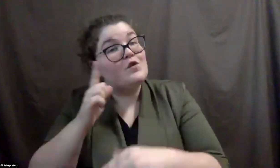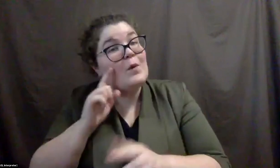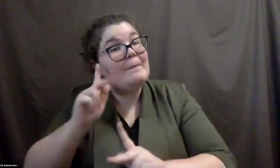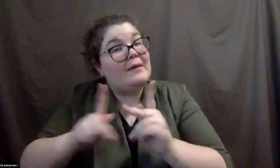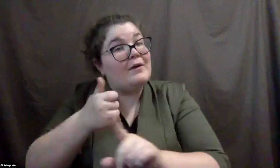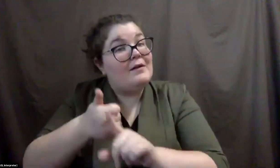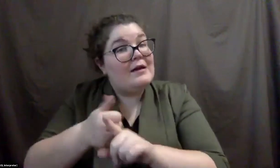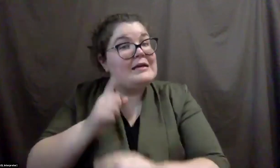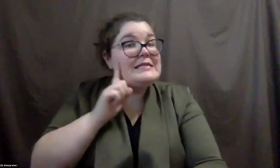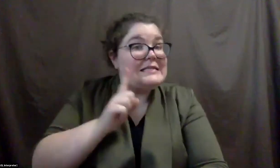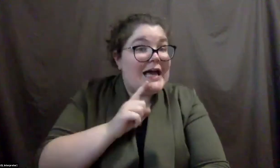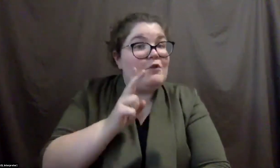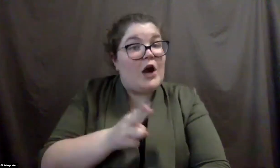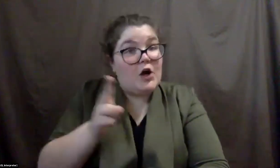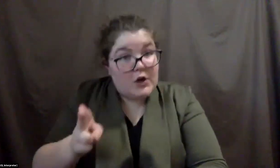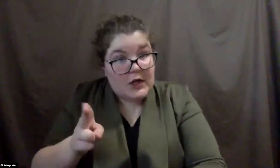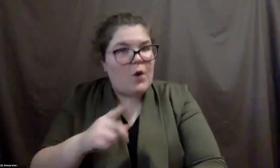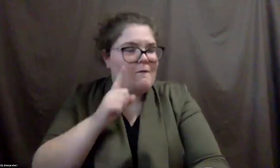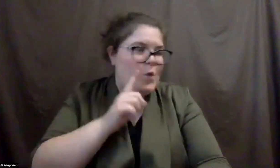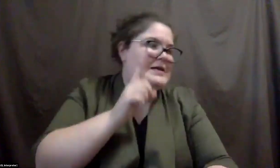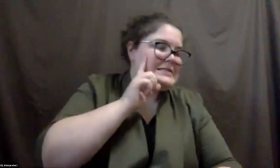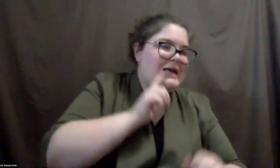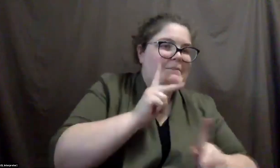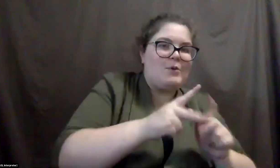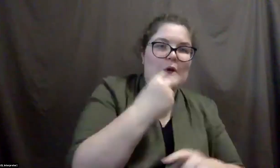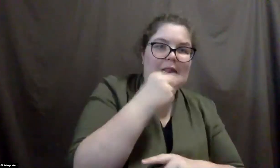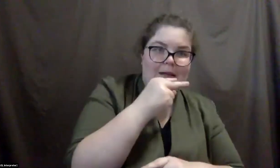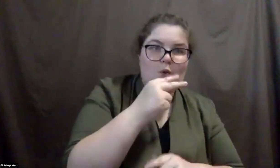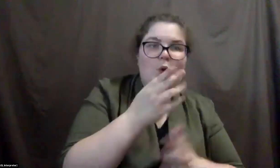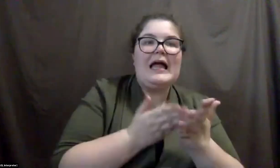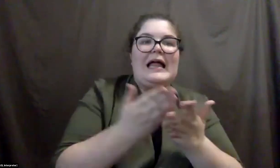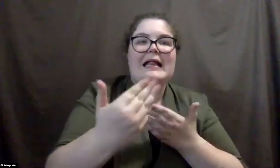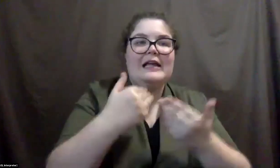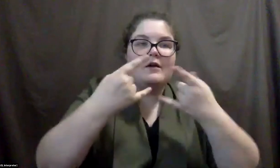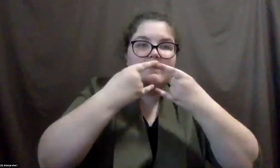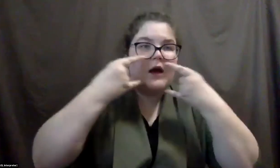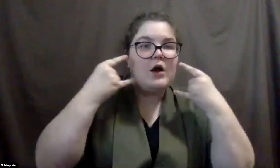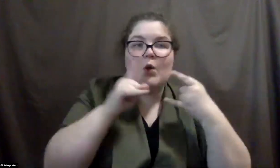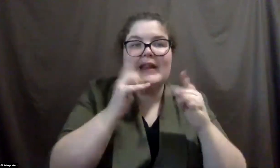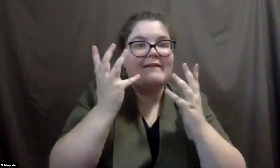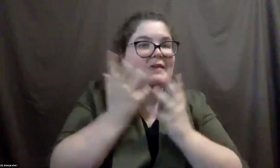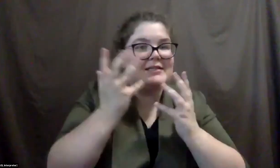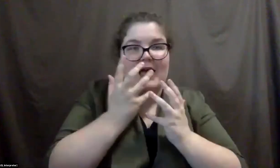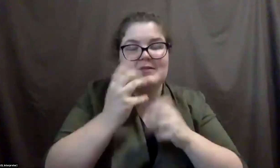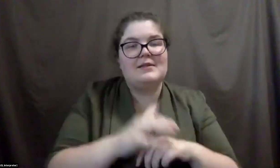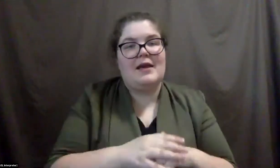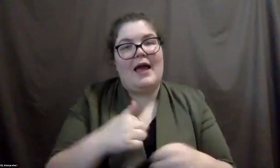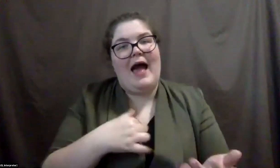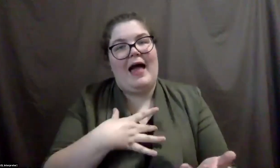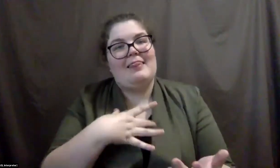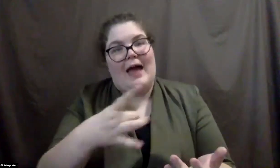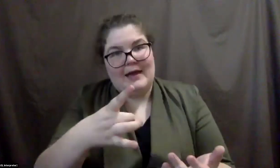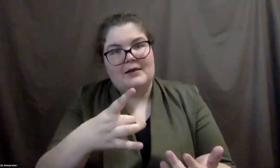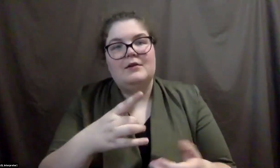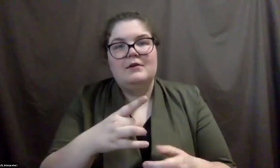hearing or deaf people who do lip read, uh, you know, clear fields are fantastic. I like them a lot.